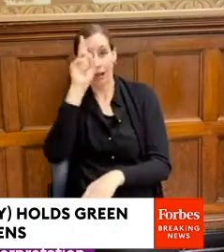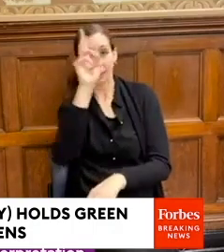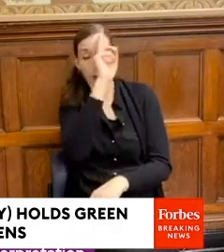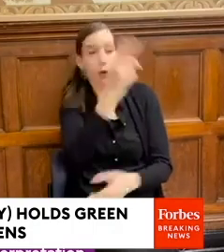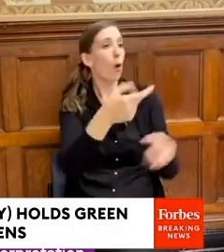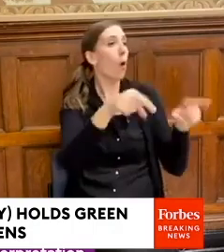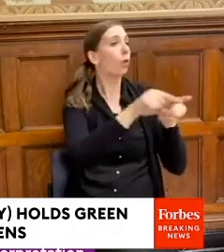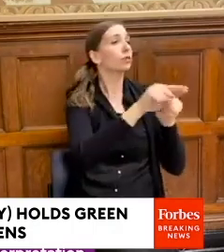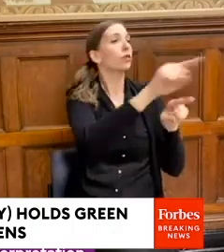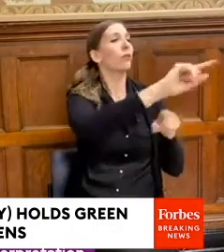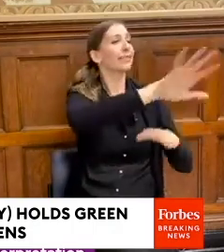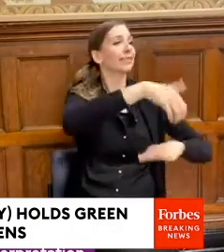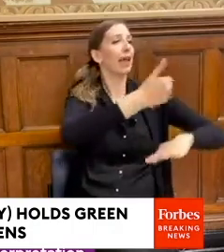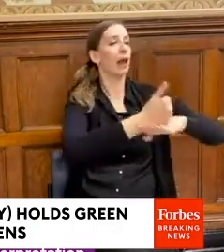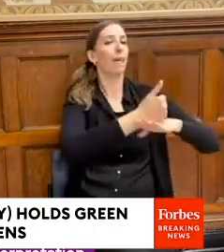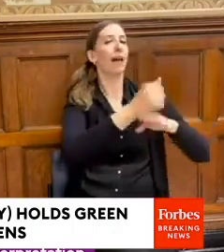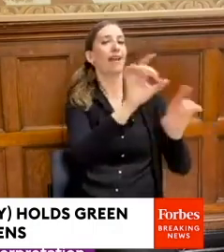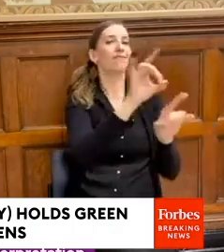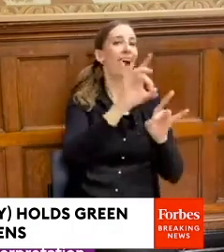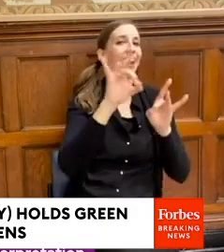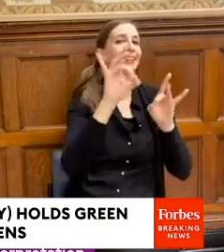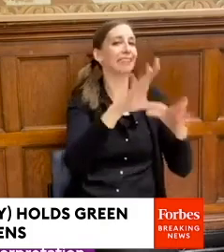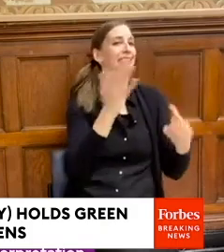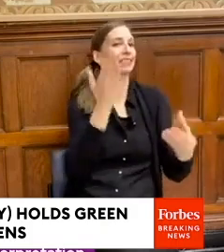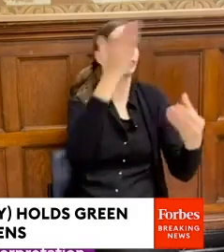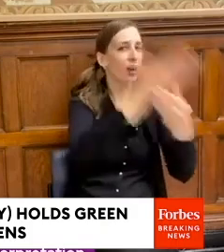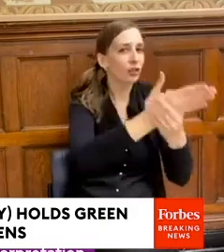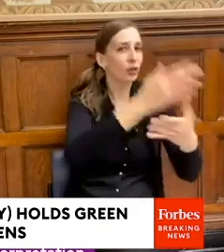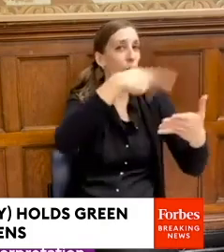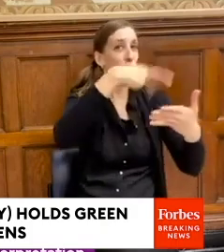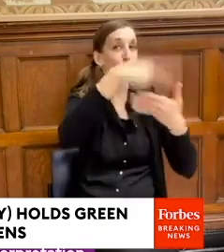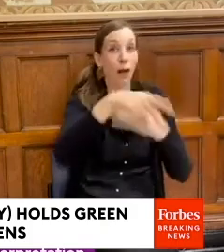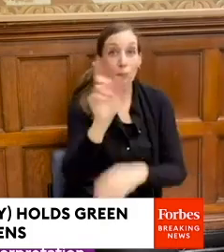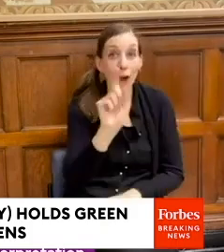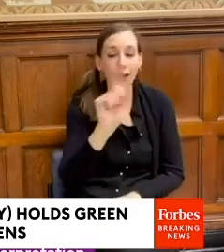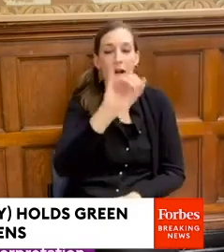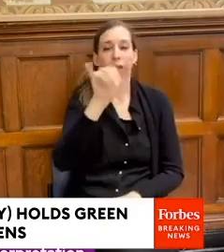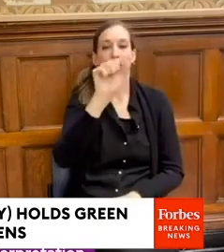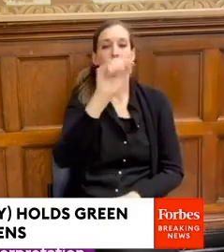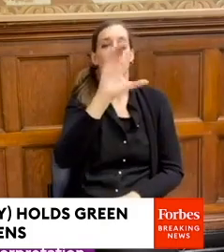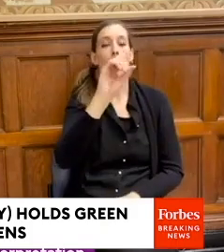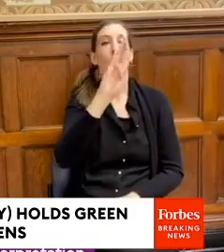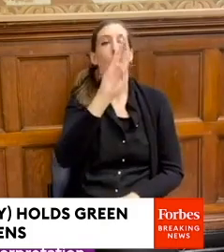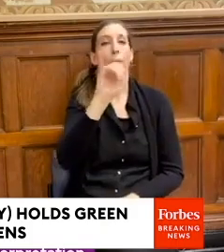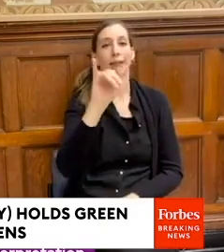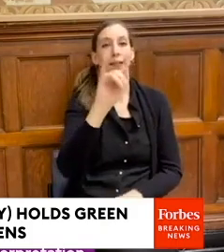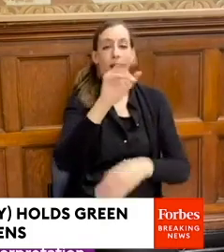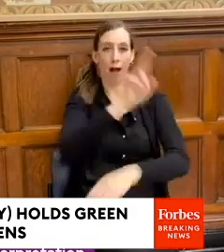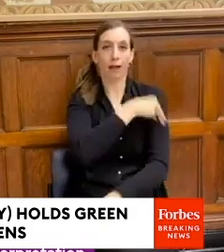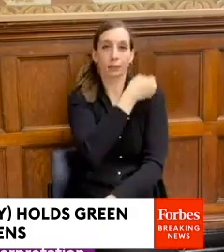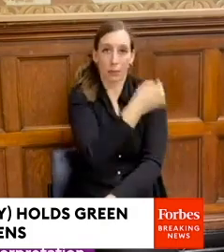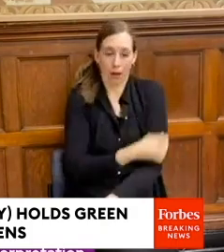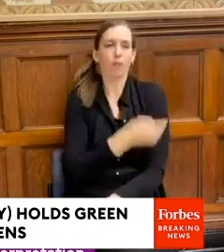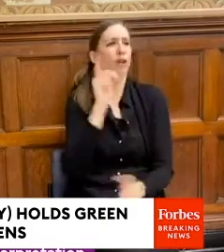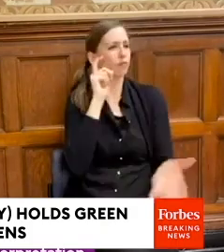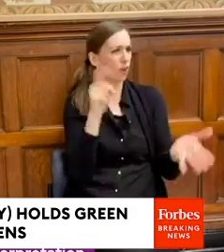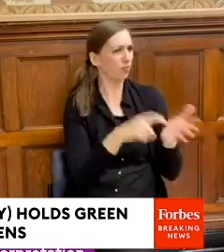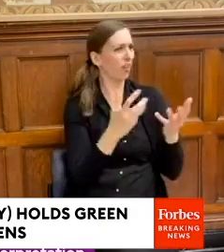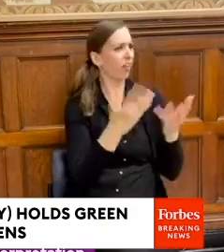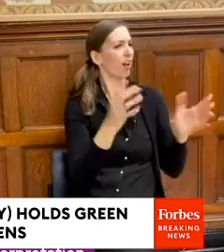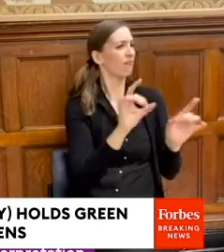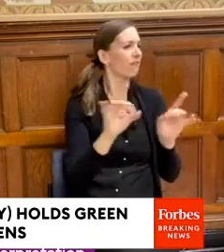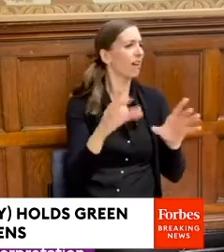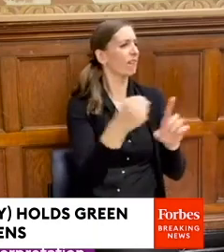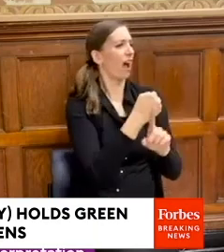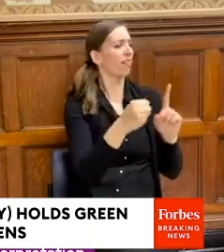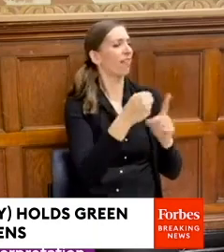interruption program that we have already seen to reduce reoccurrence of incidents of violence and crime by